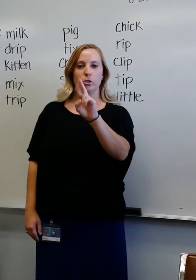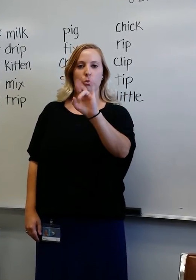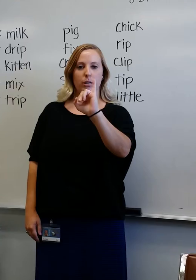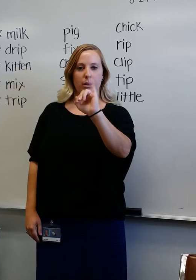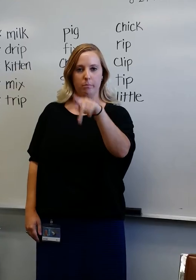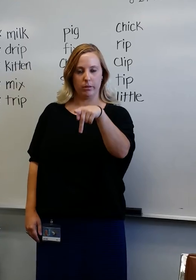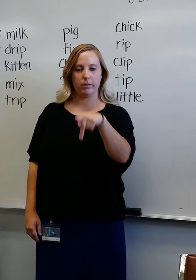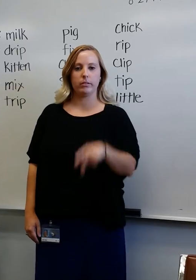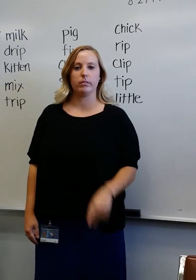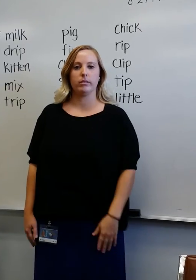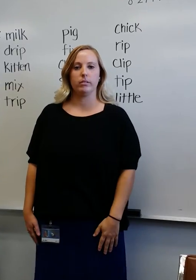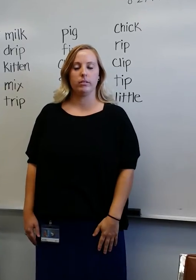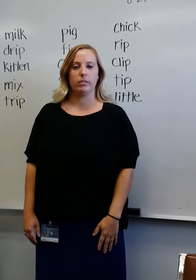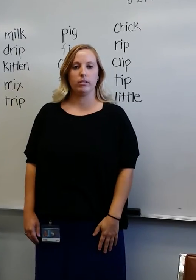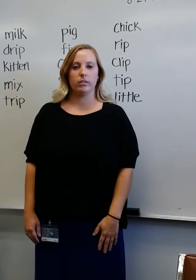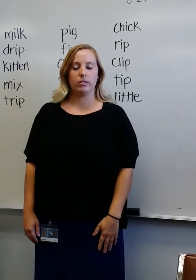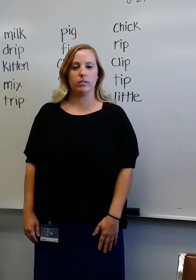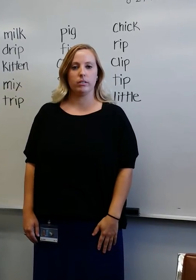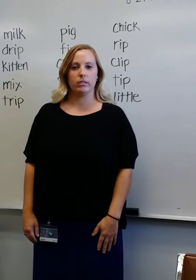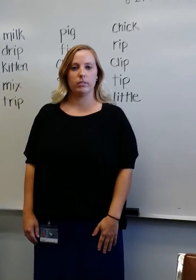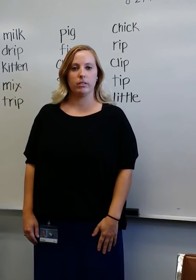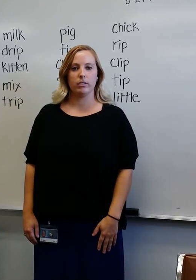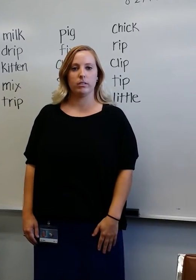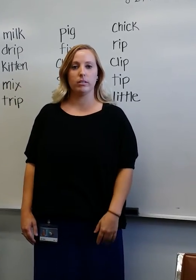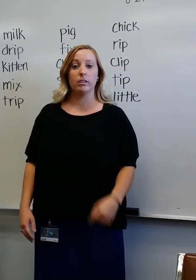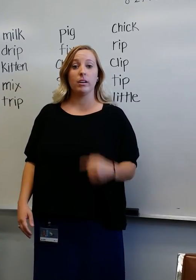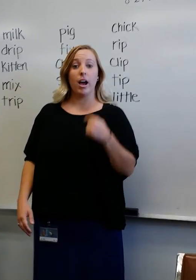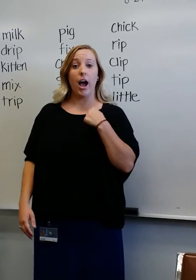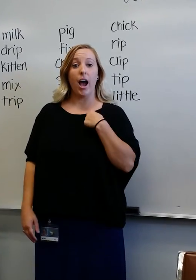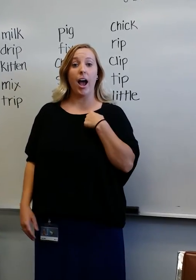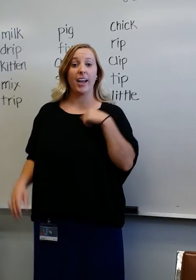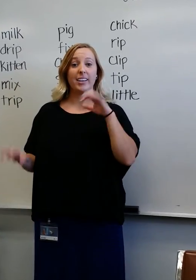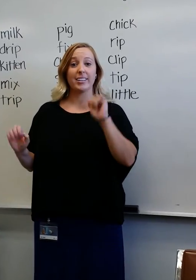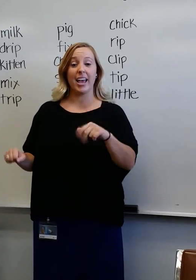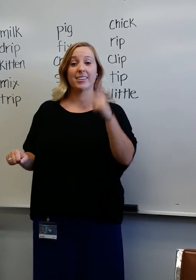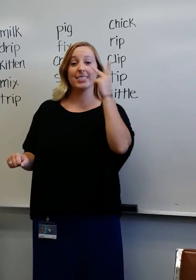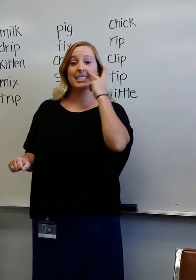Drip. I can see the rain drip off of the roof. Wolf.